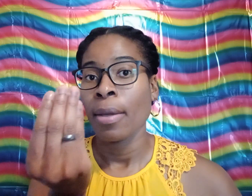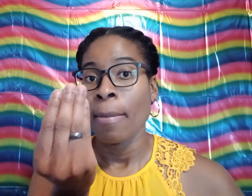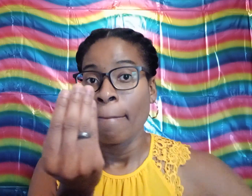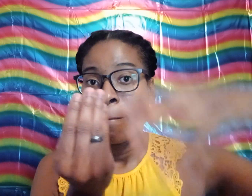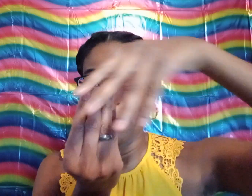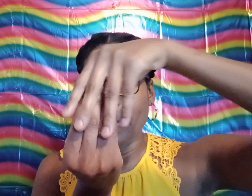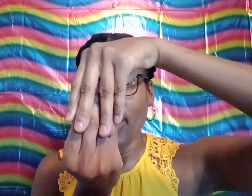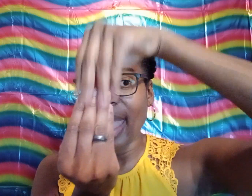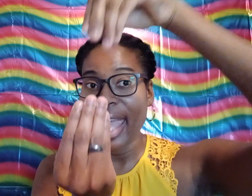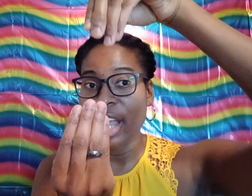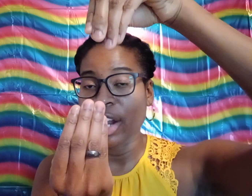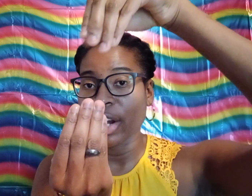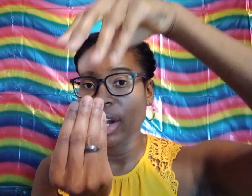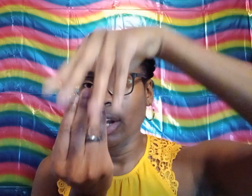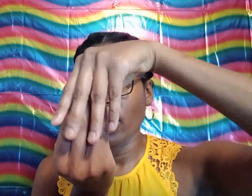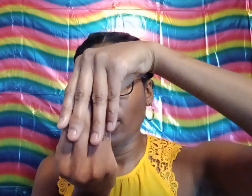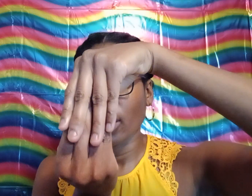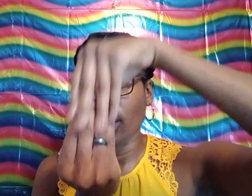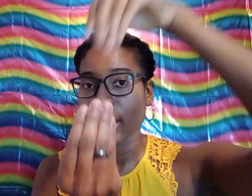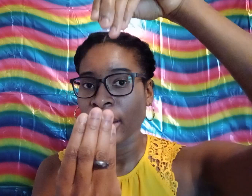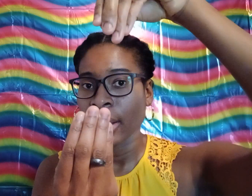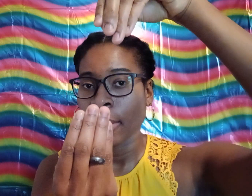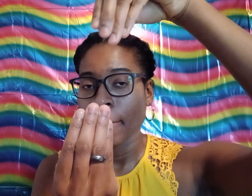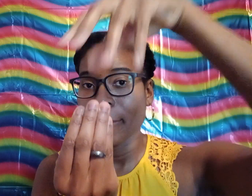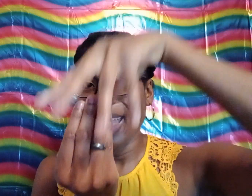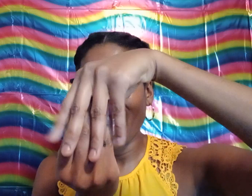Pear. Pear.